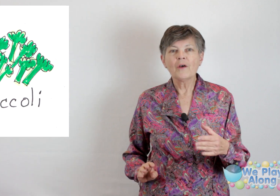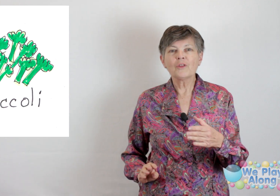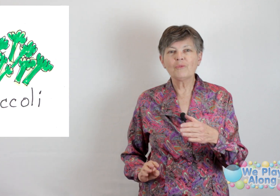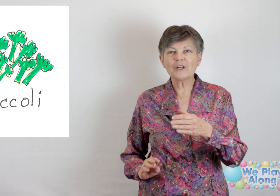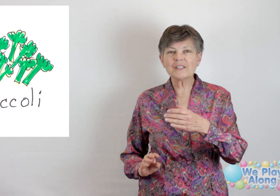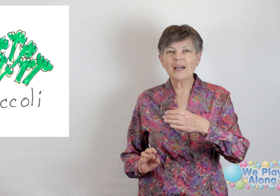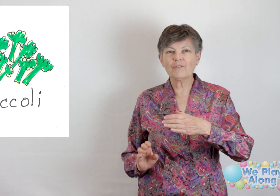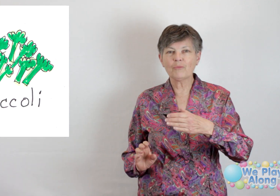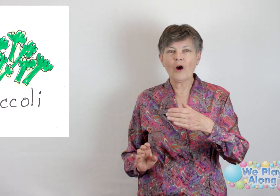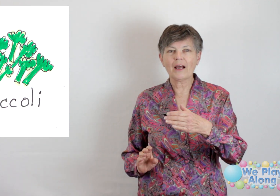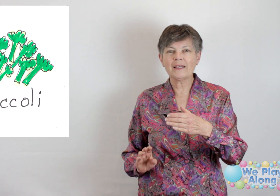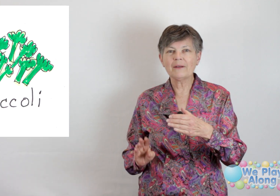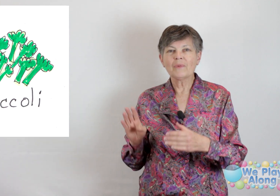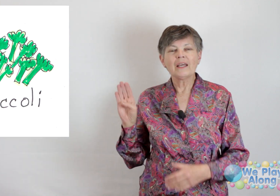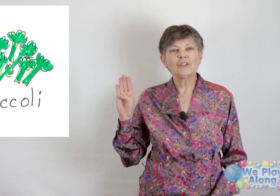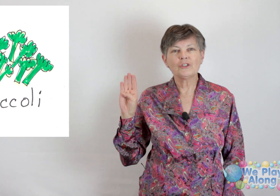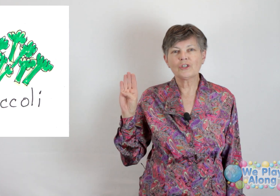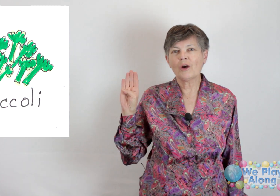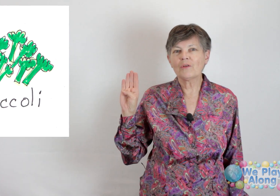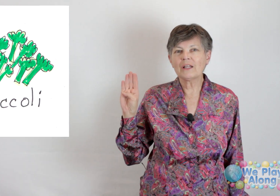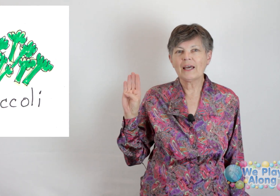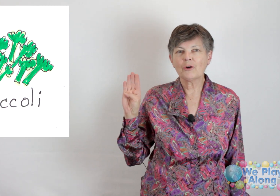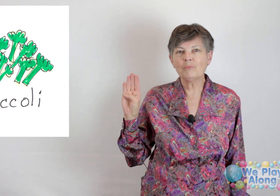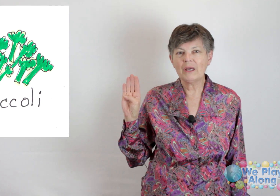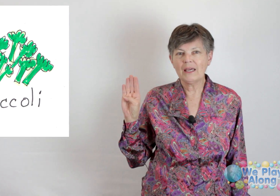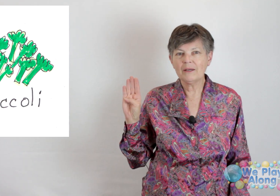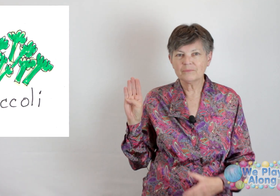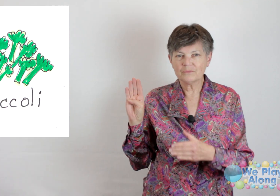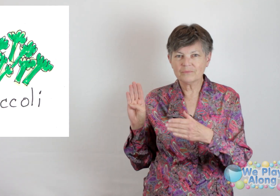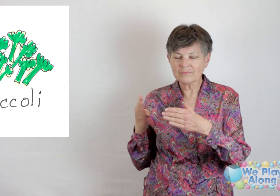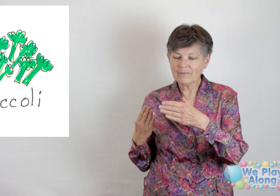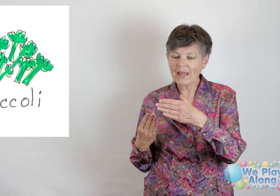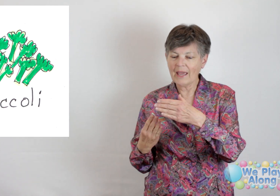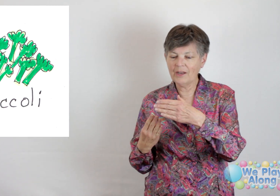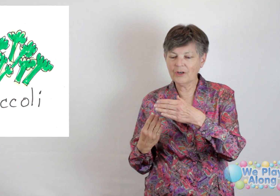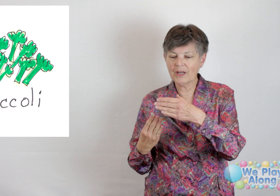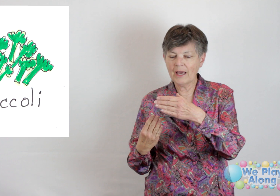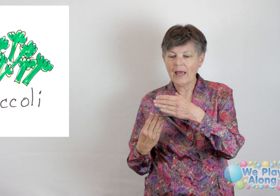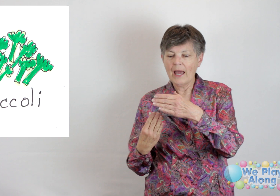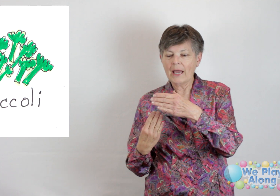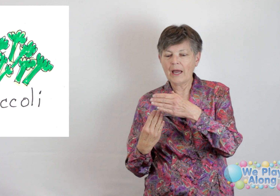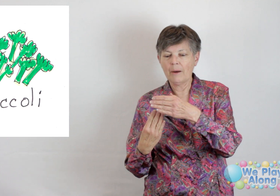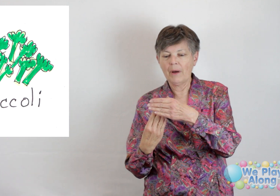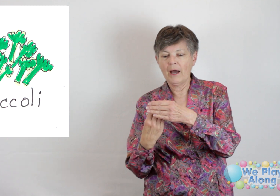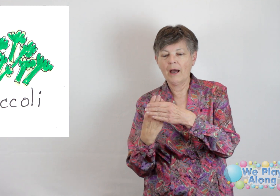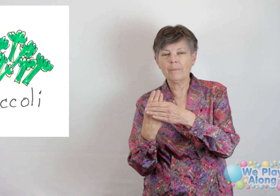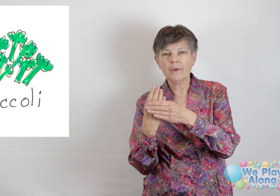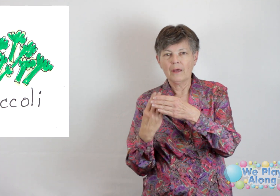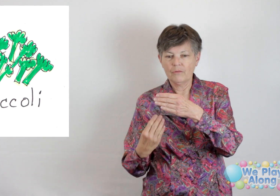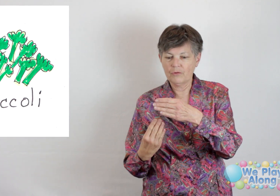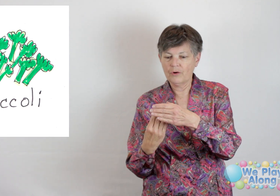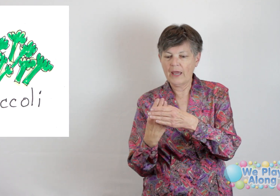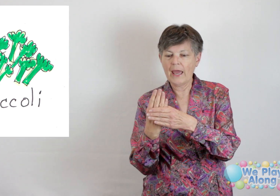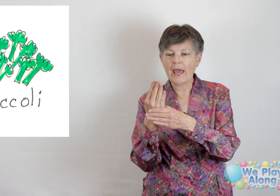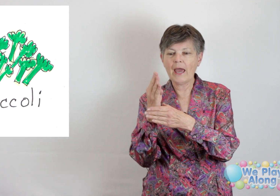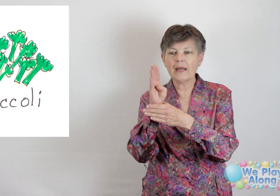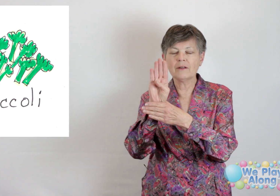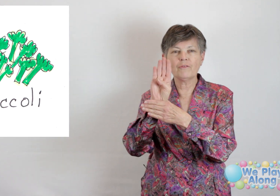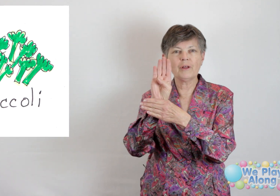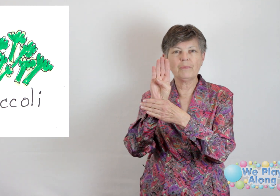The British sign for broccoli is you start with the letter B. And you're going to come up through your hand and flip